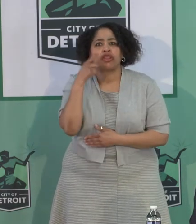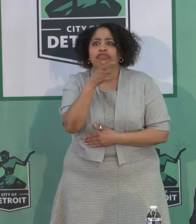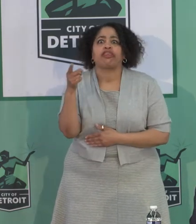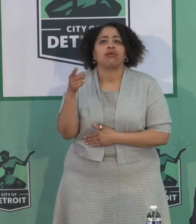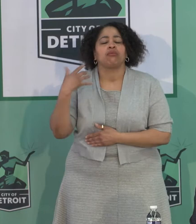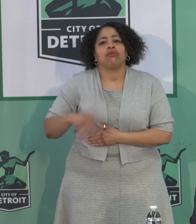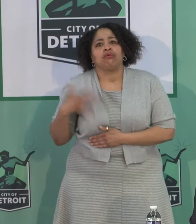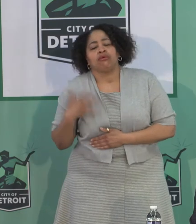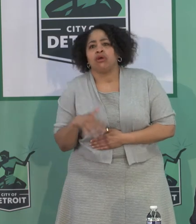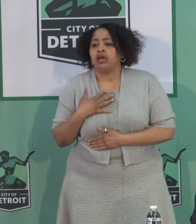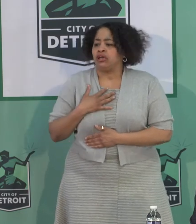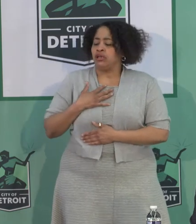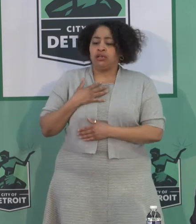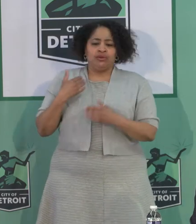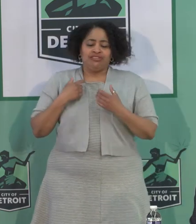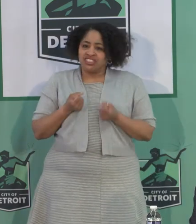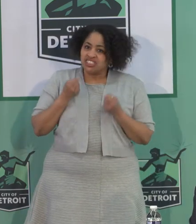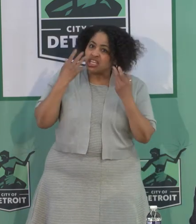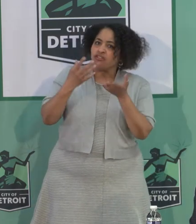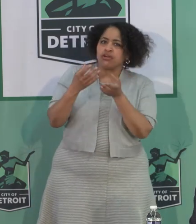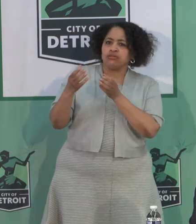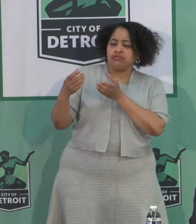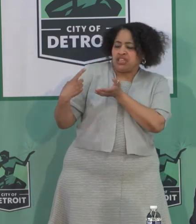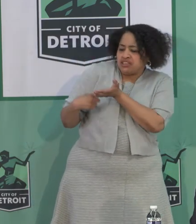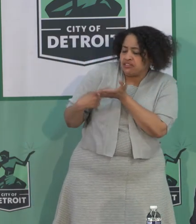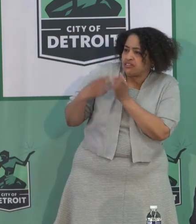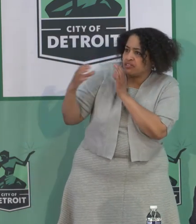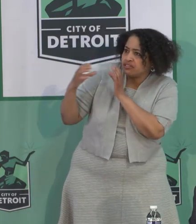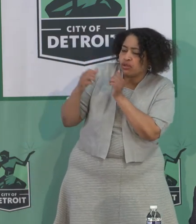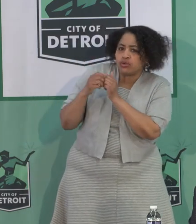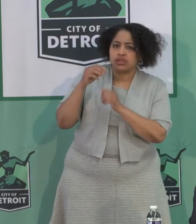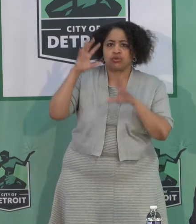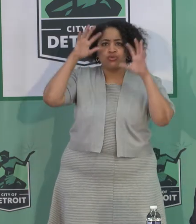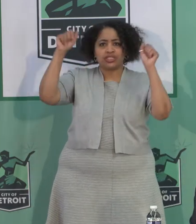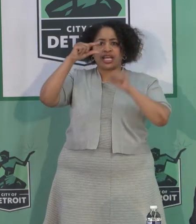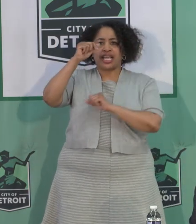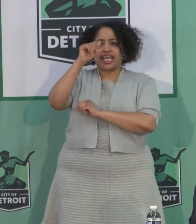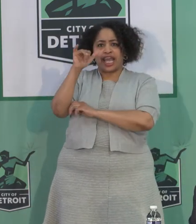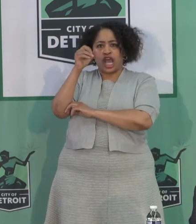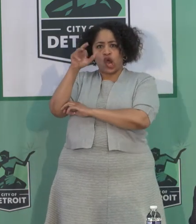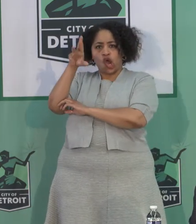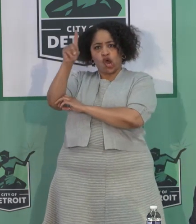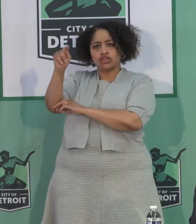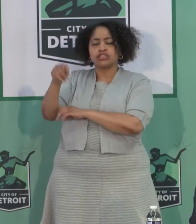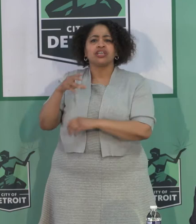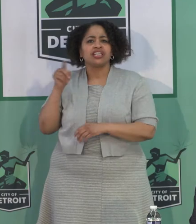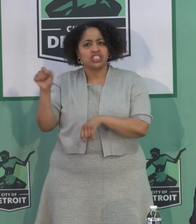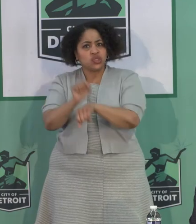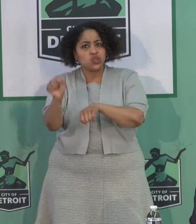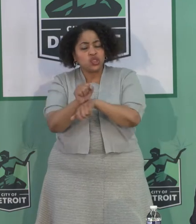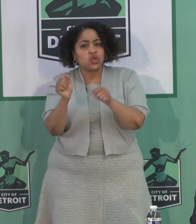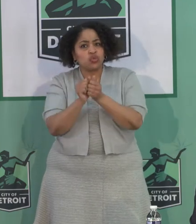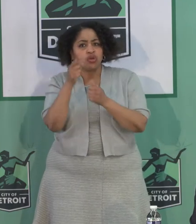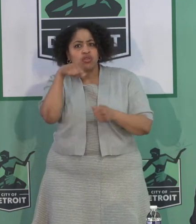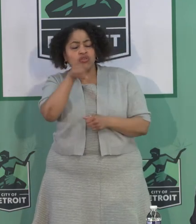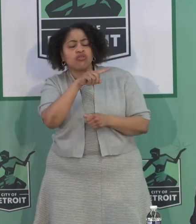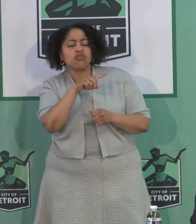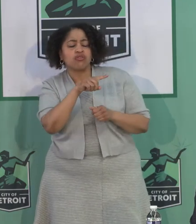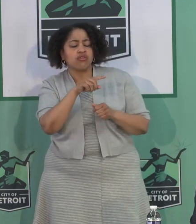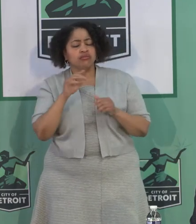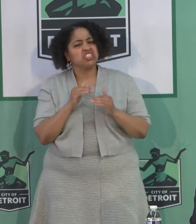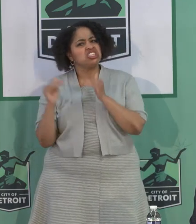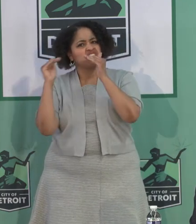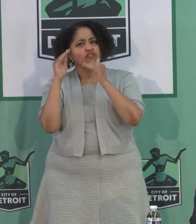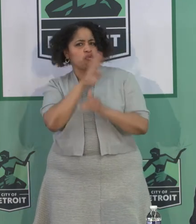We've had, I've had several conversations with President Gayhart, and he's working with the administration, he and the executive